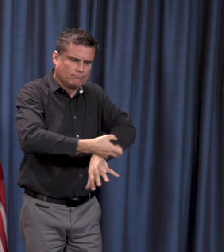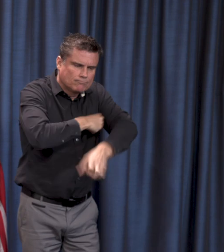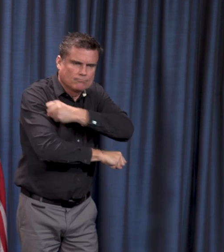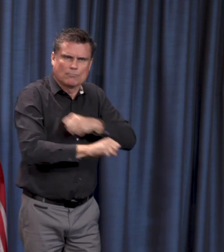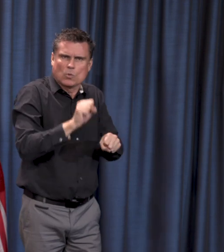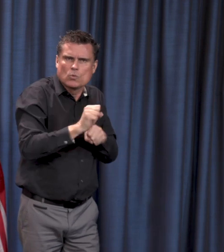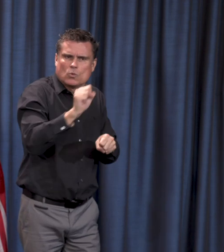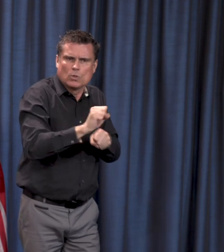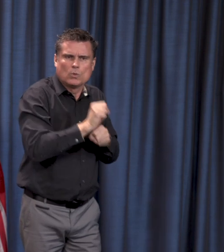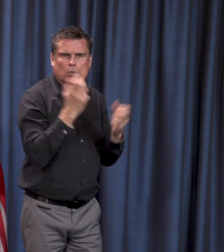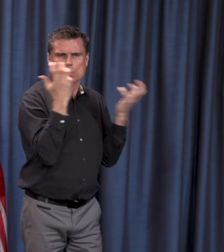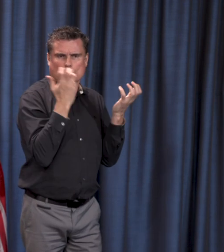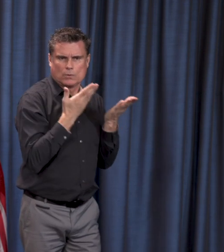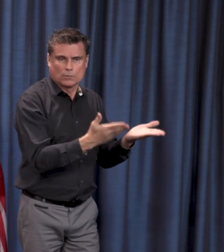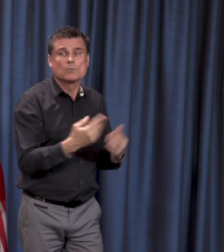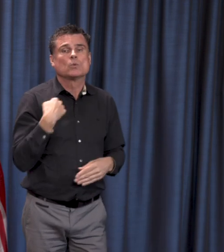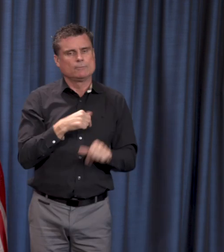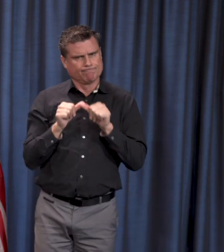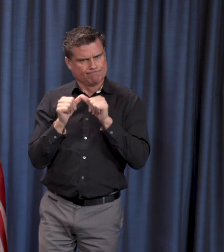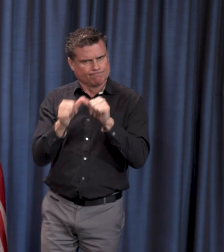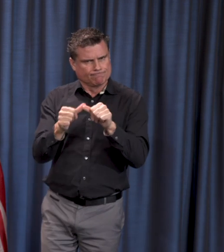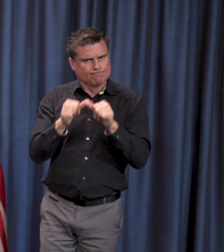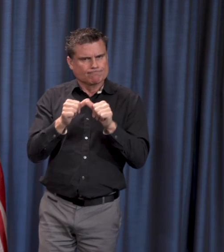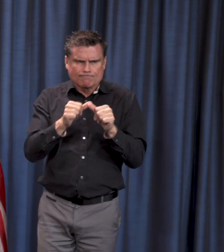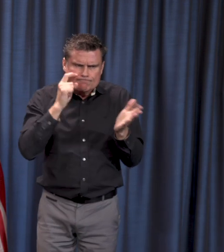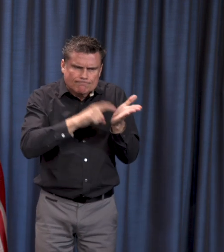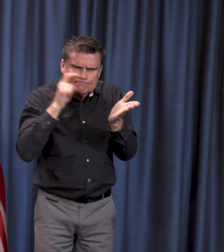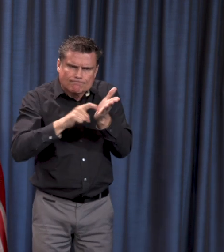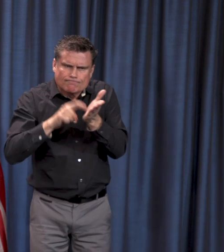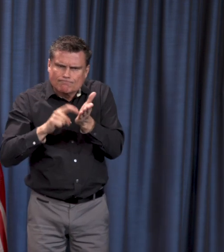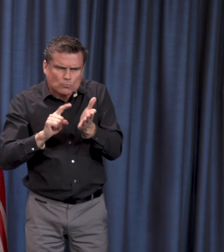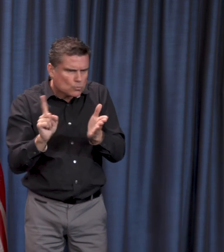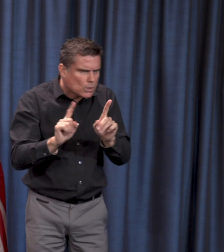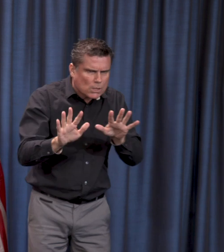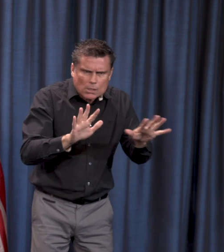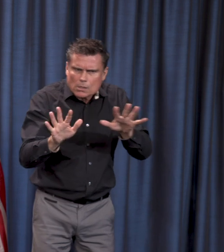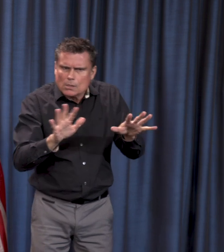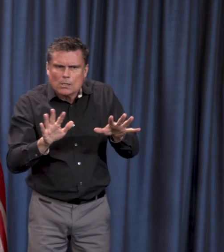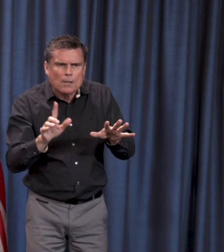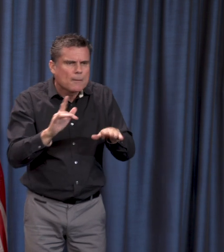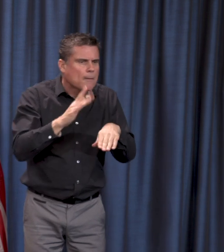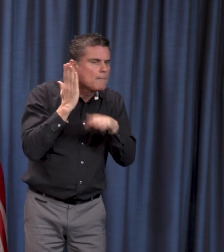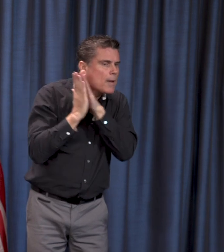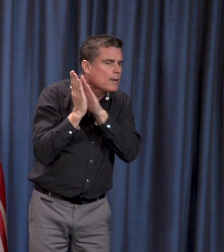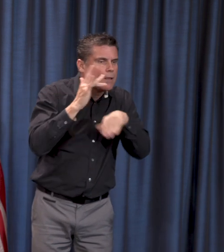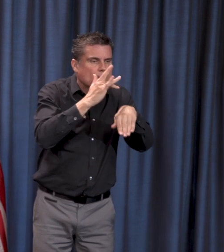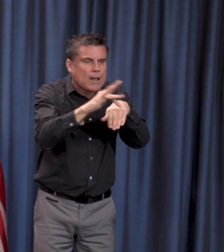to identify ways to increase available capacity in acute care. Just as an example,